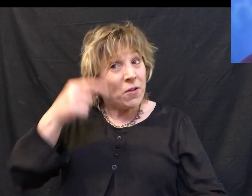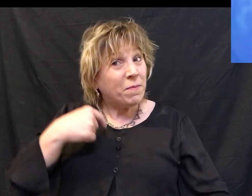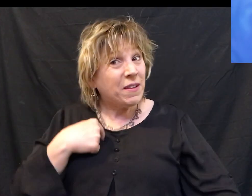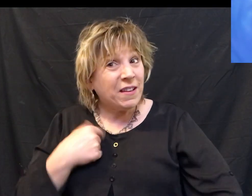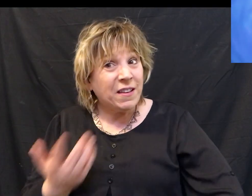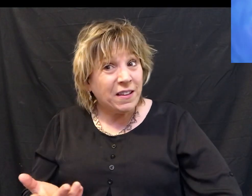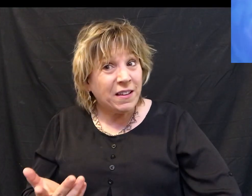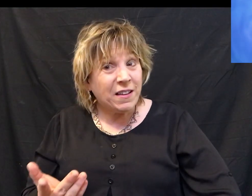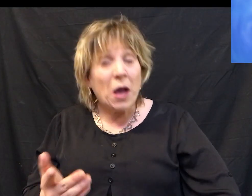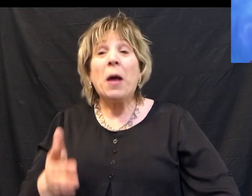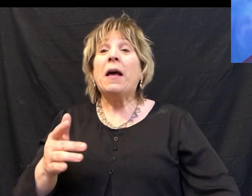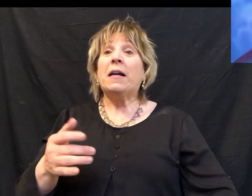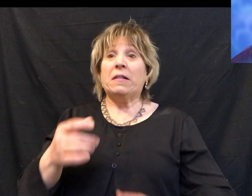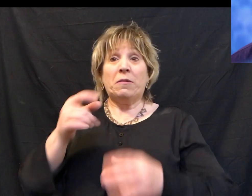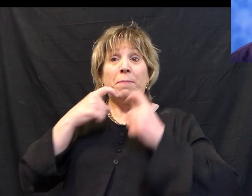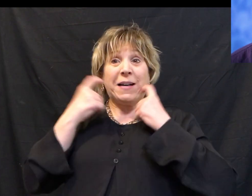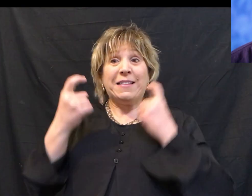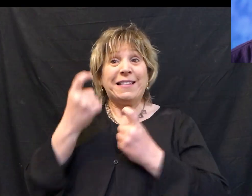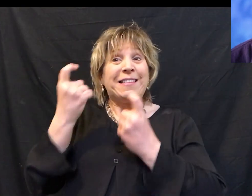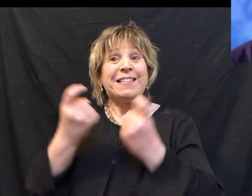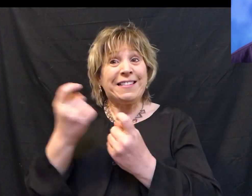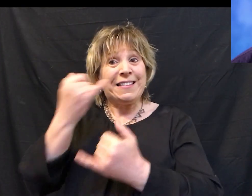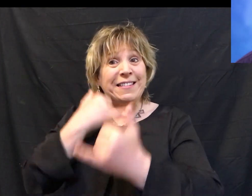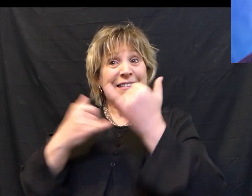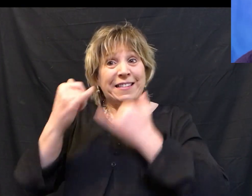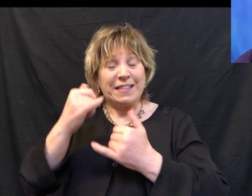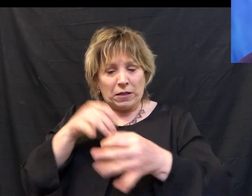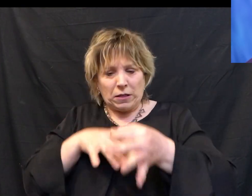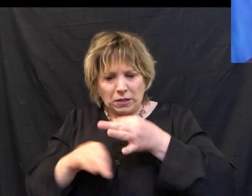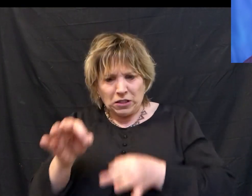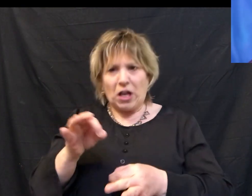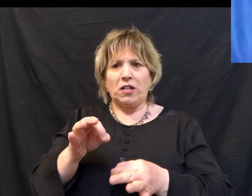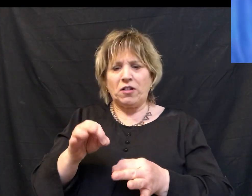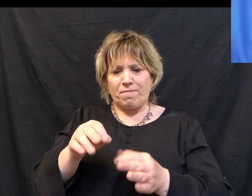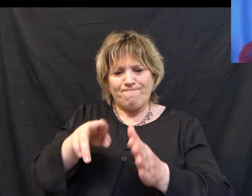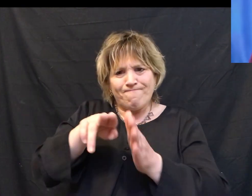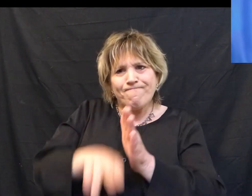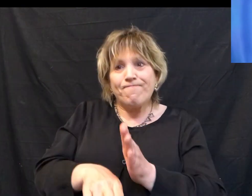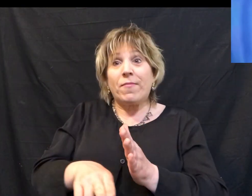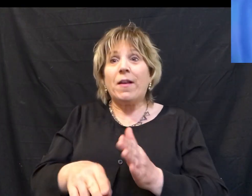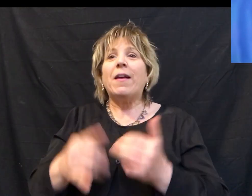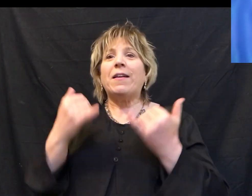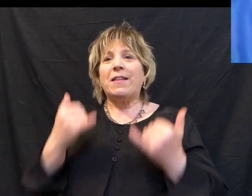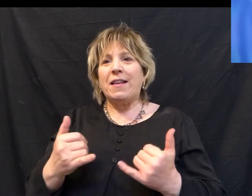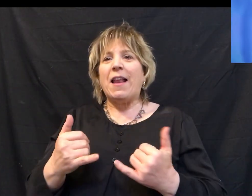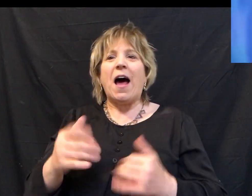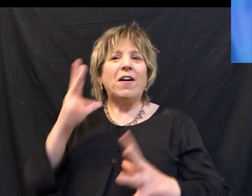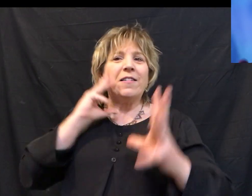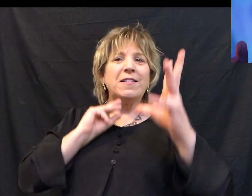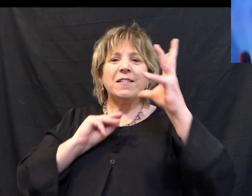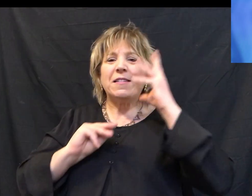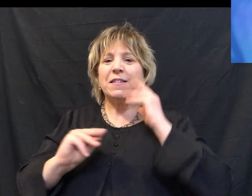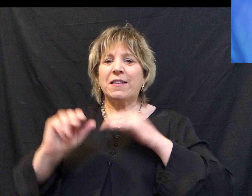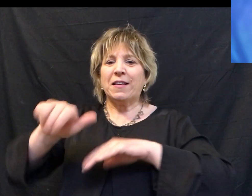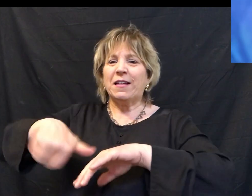sin lay buried Now I stand redeemed And by the